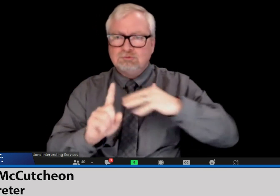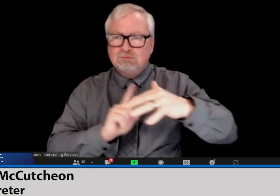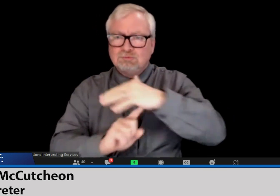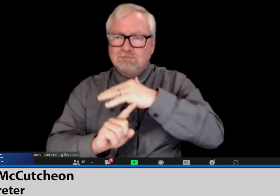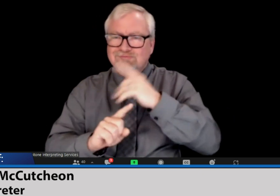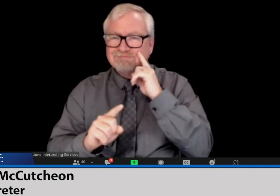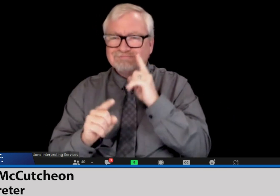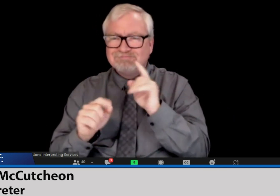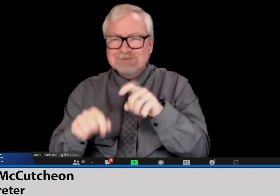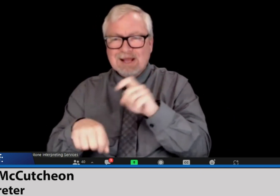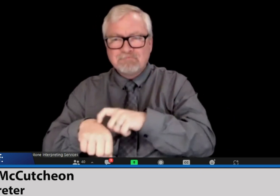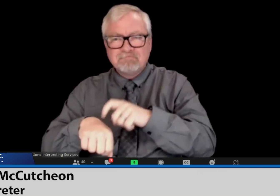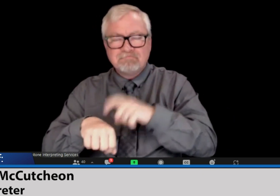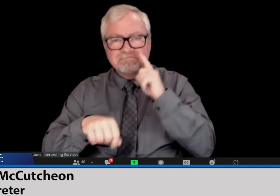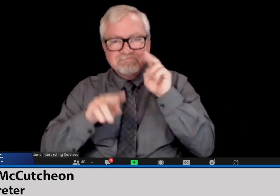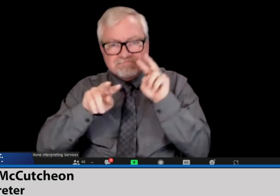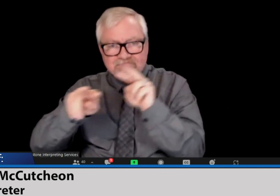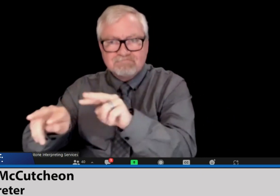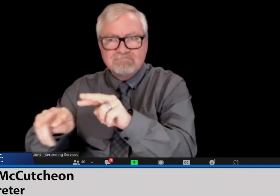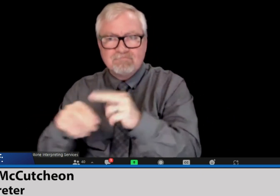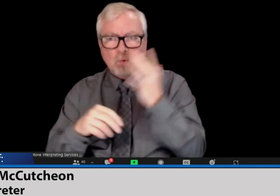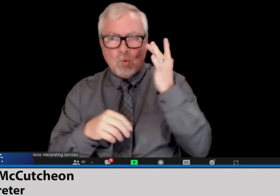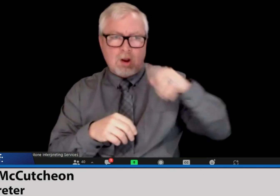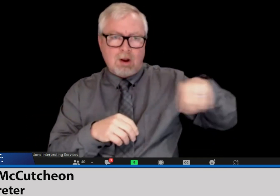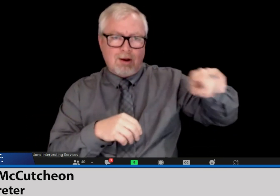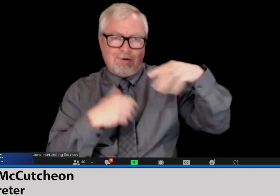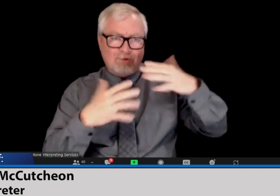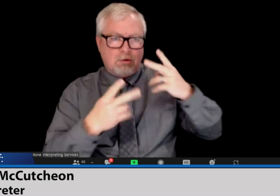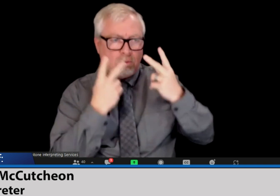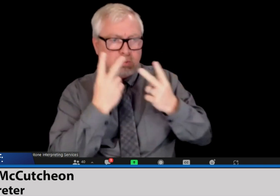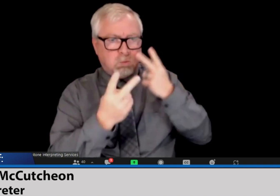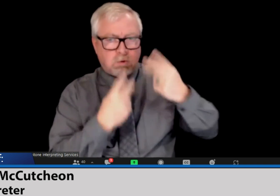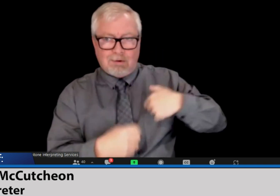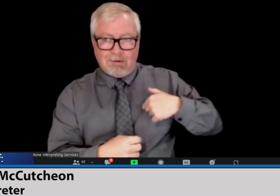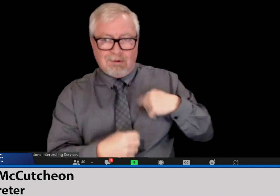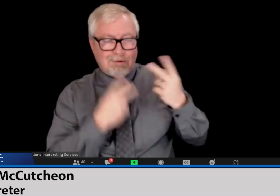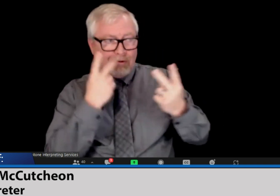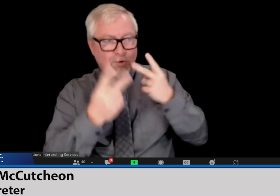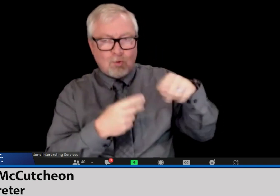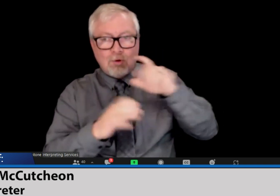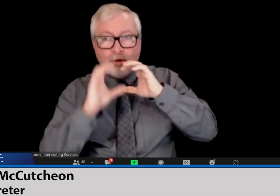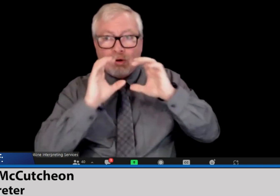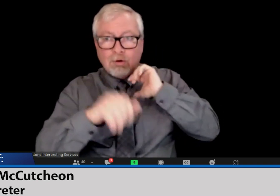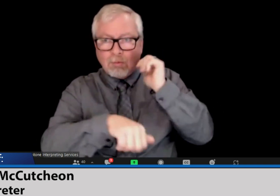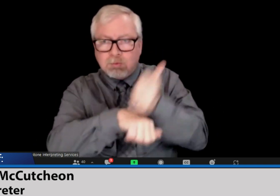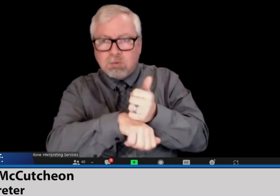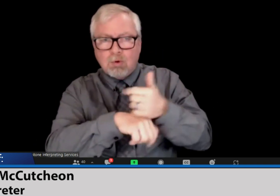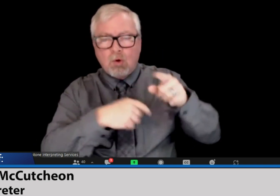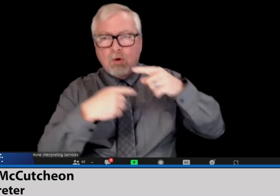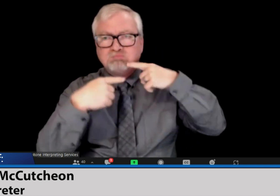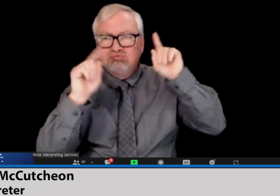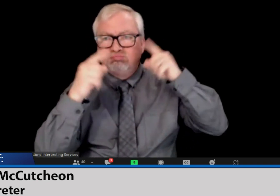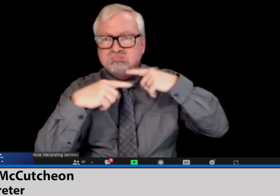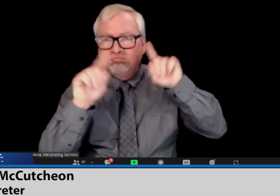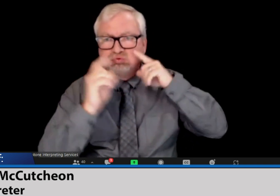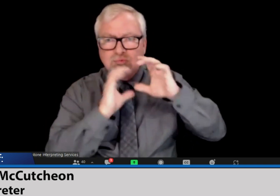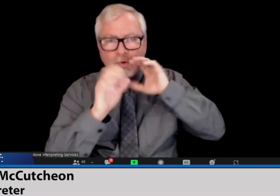interpreters in the academic arena in the school district. Many of us have seen that communication